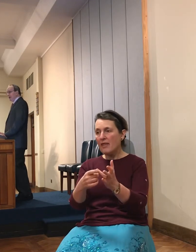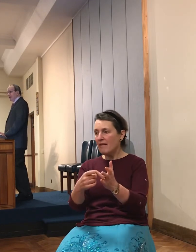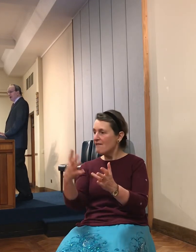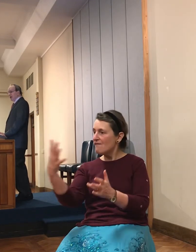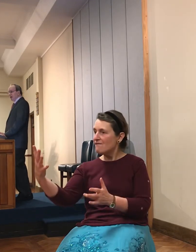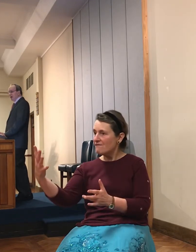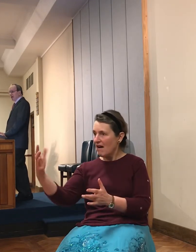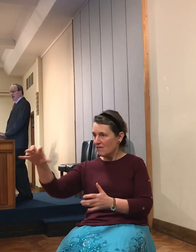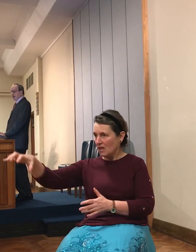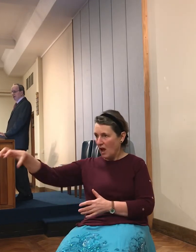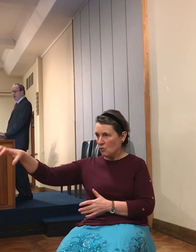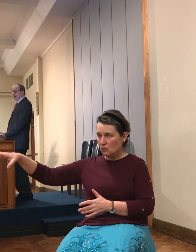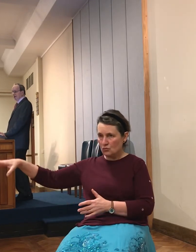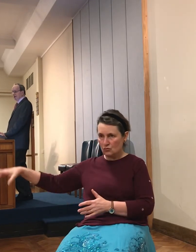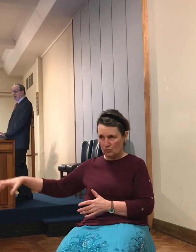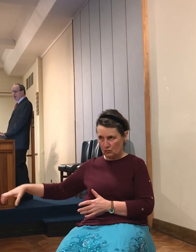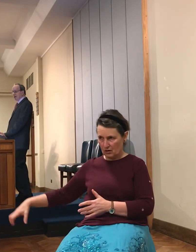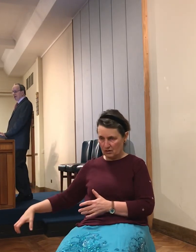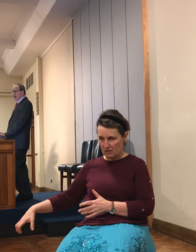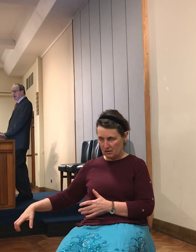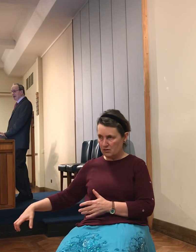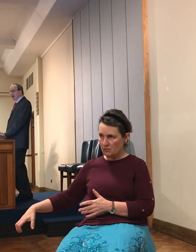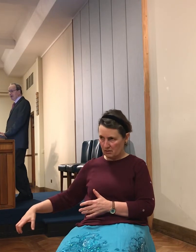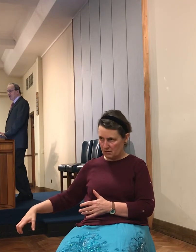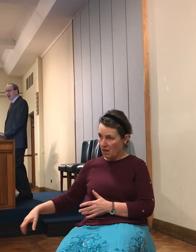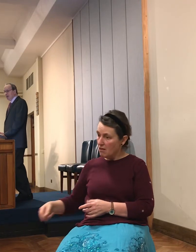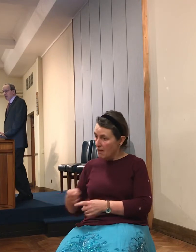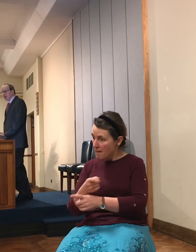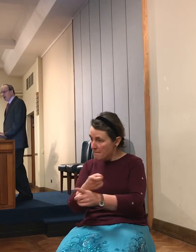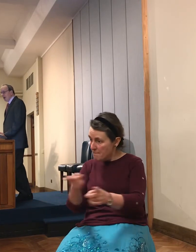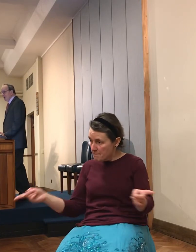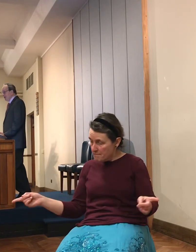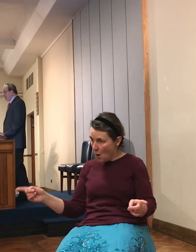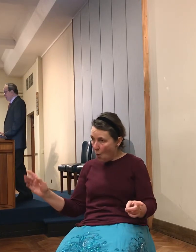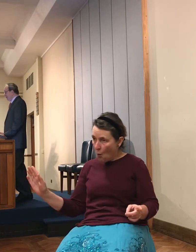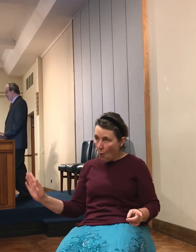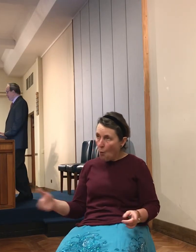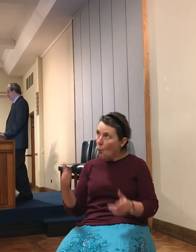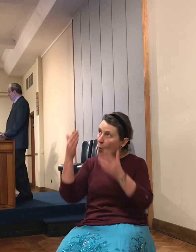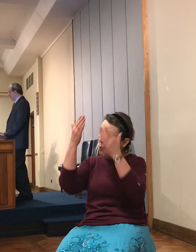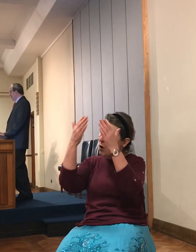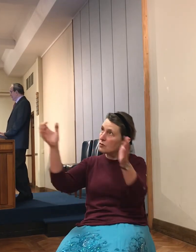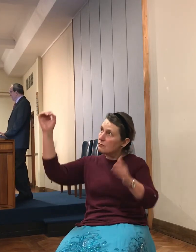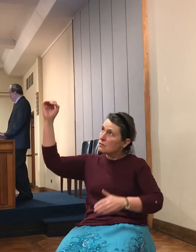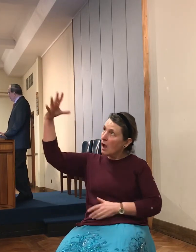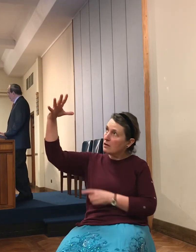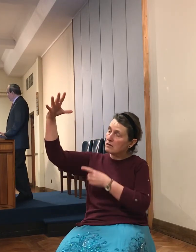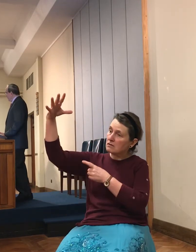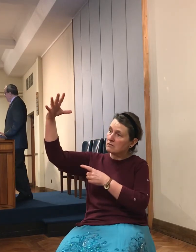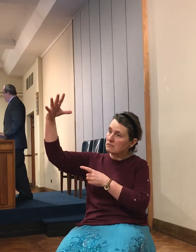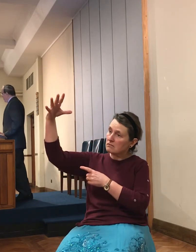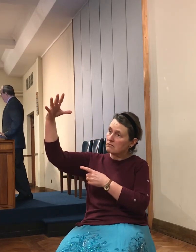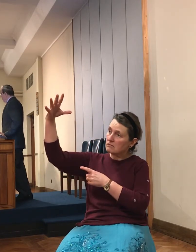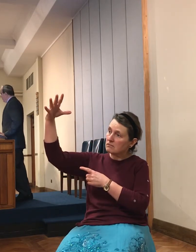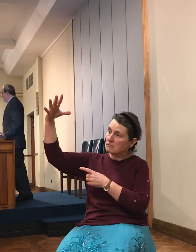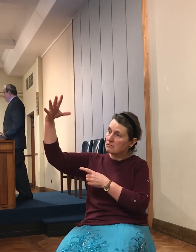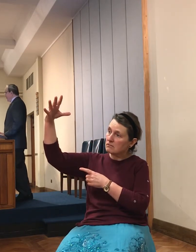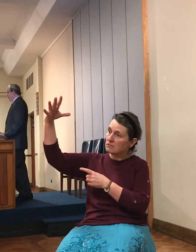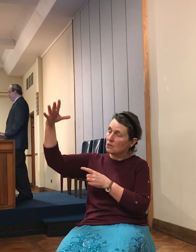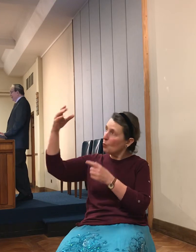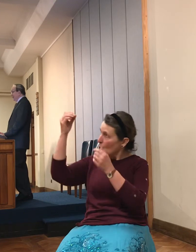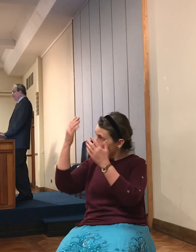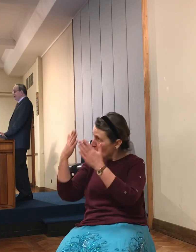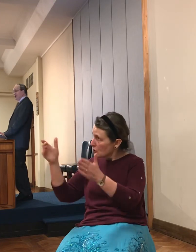of the heavens. The sun to them was a god. The moon was another god.